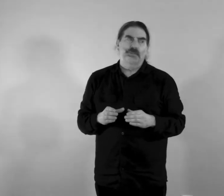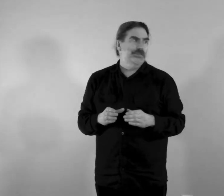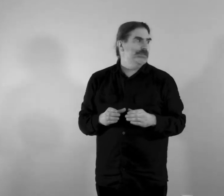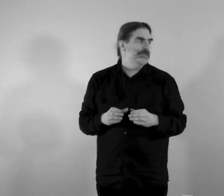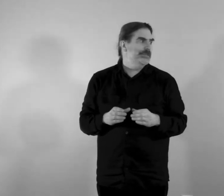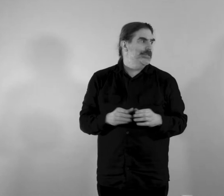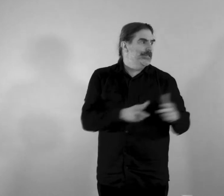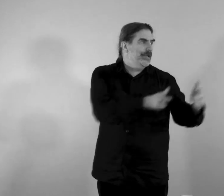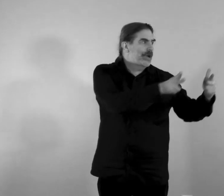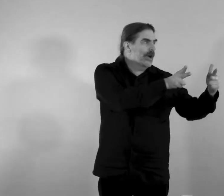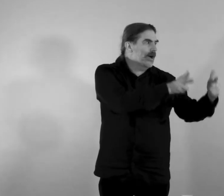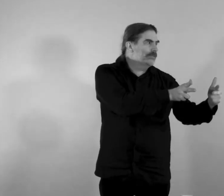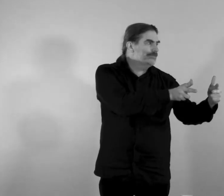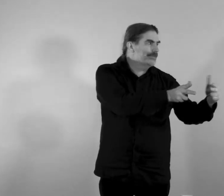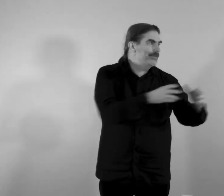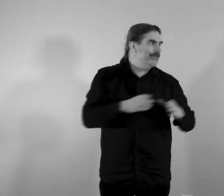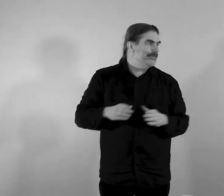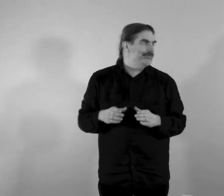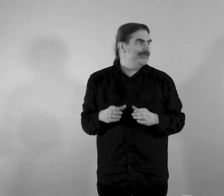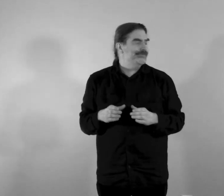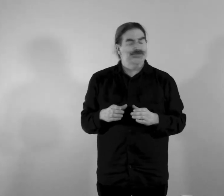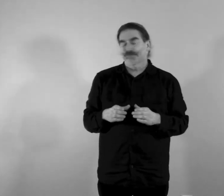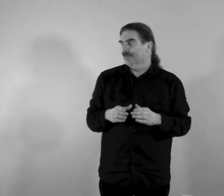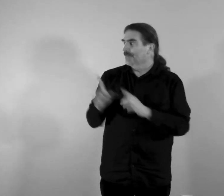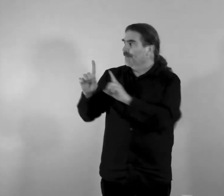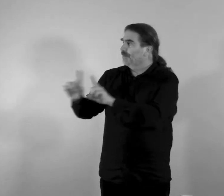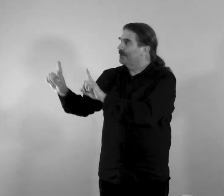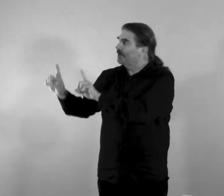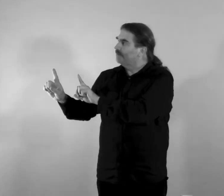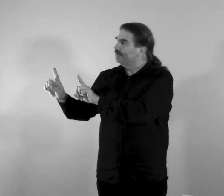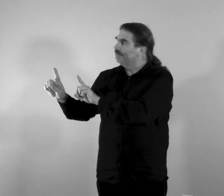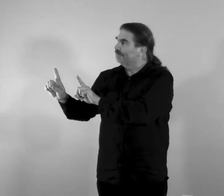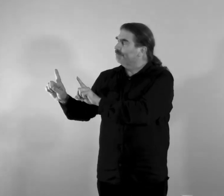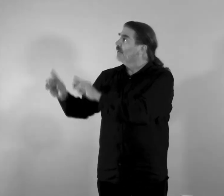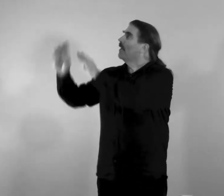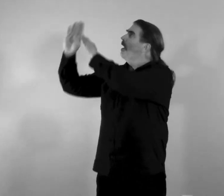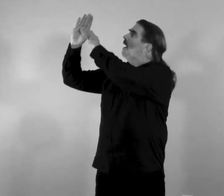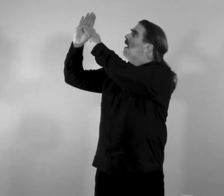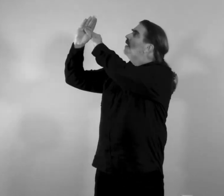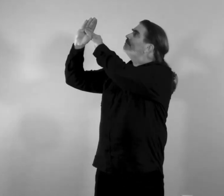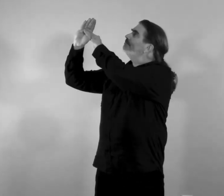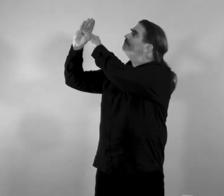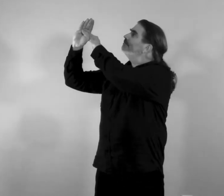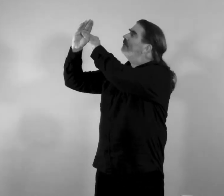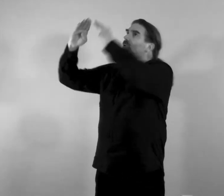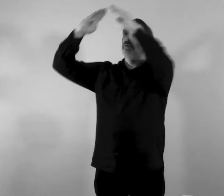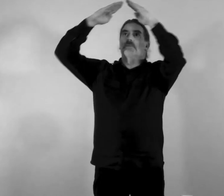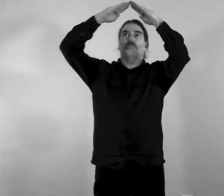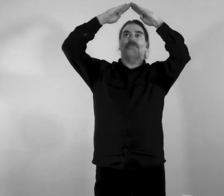There's the cars, the couple, the bird, the roof,